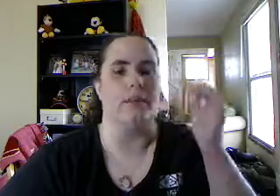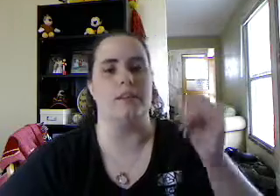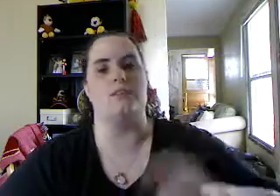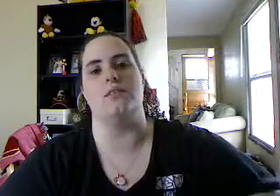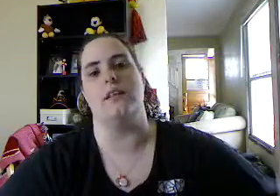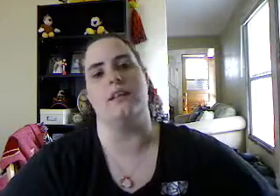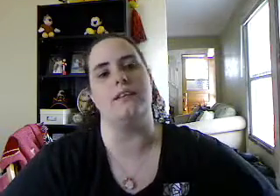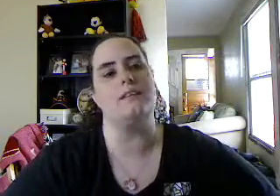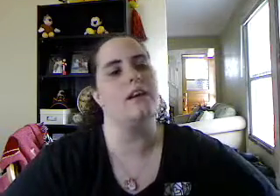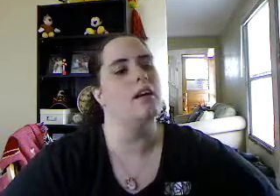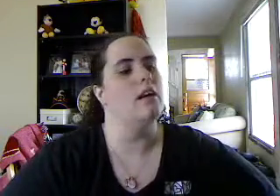done in two years.